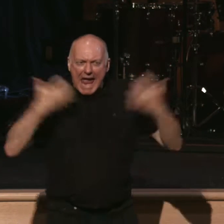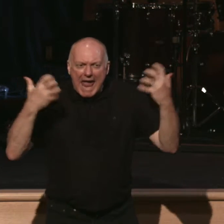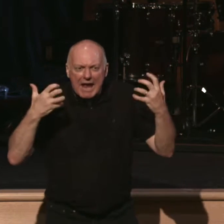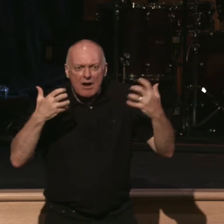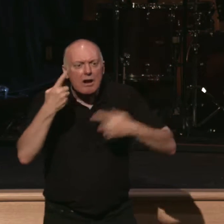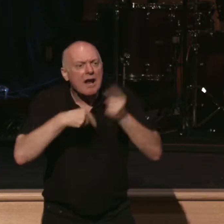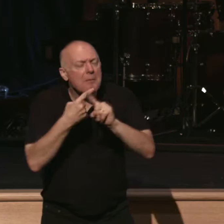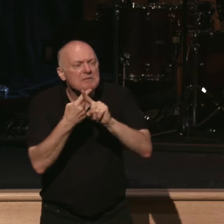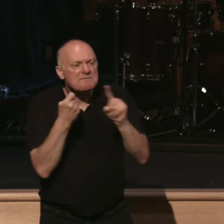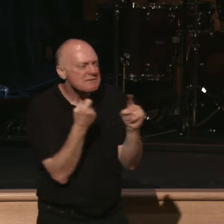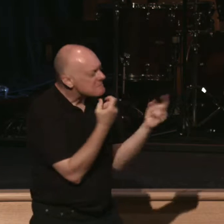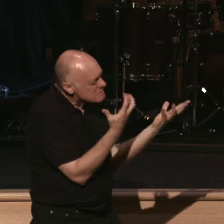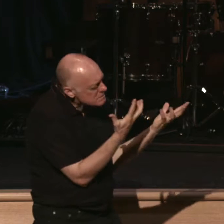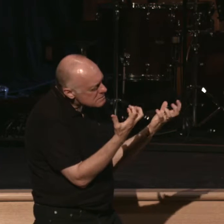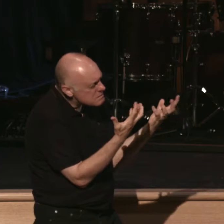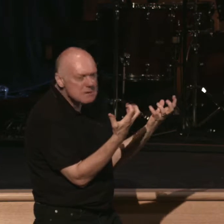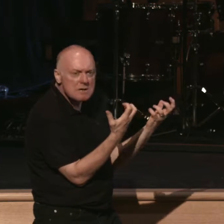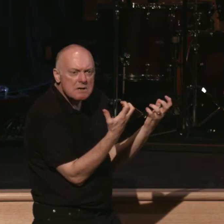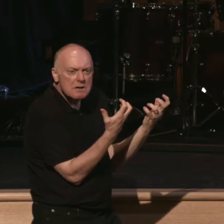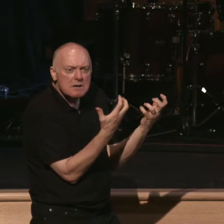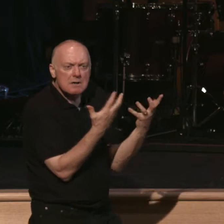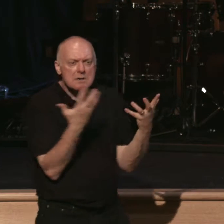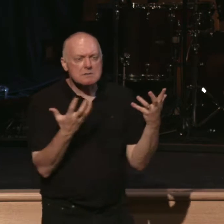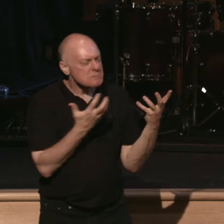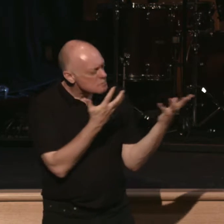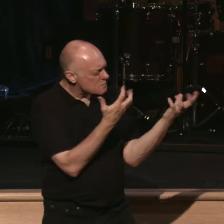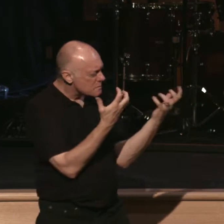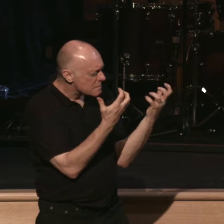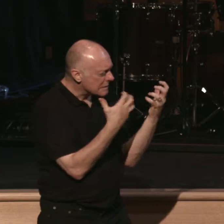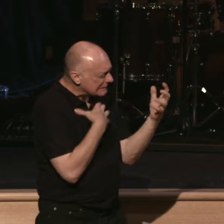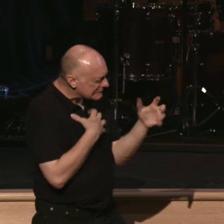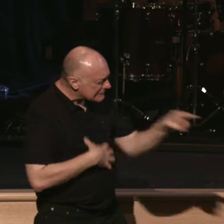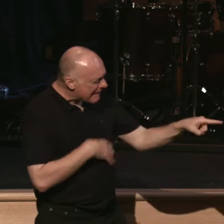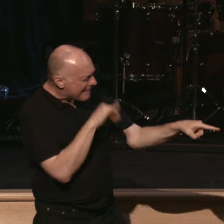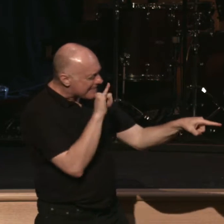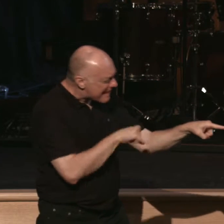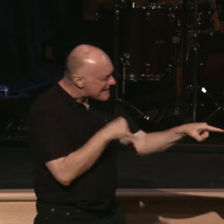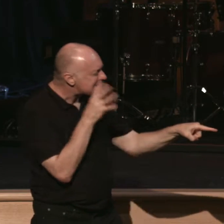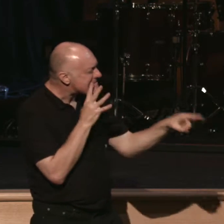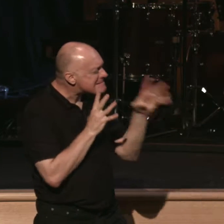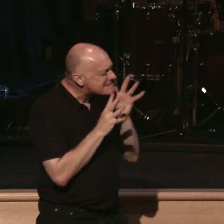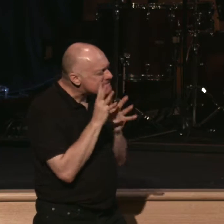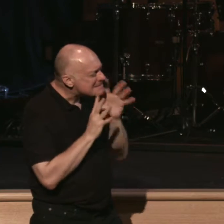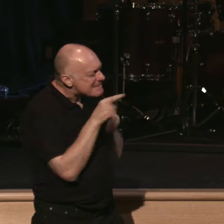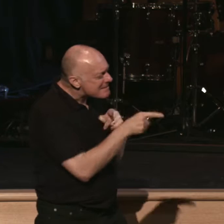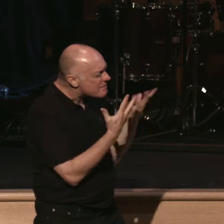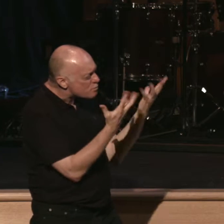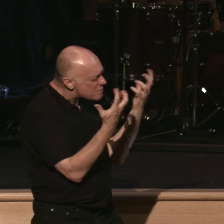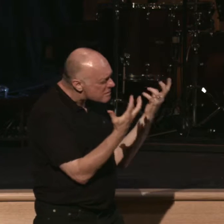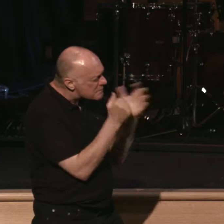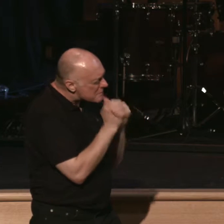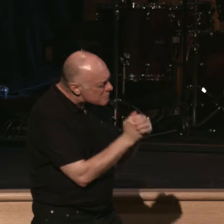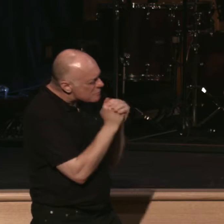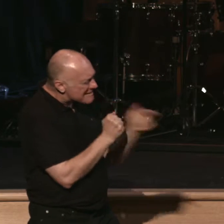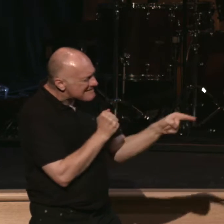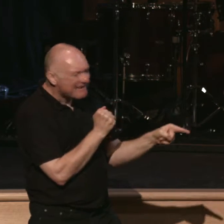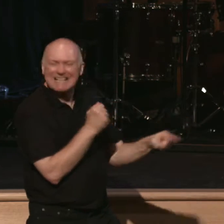lust. There's passions and desires and covetousness. There's idolatry. I can't get what I want.